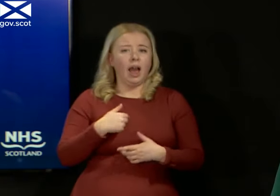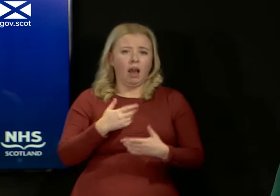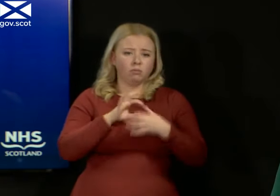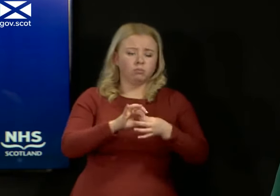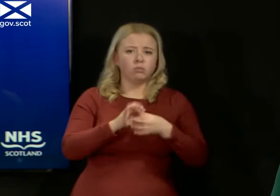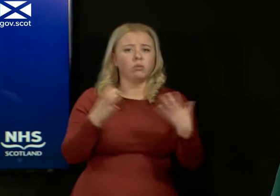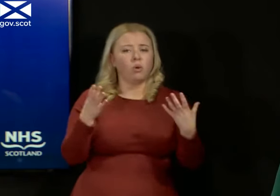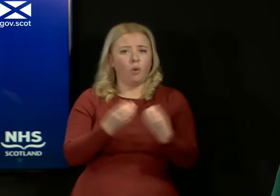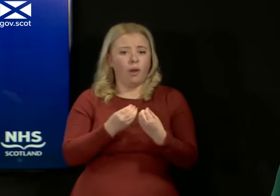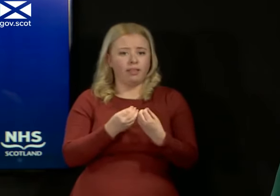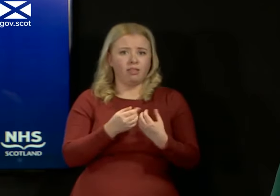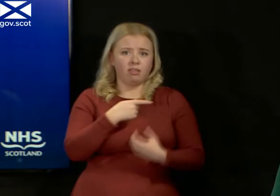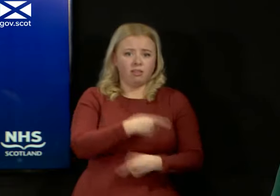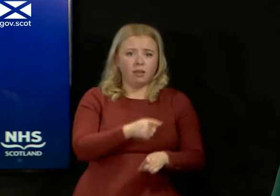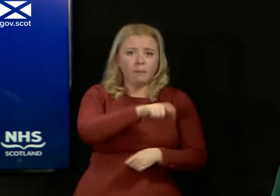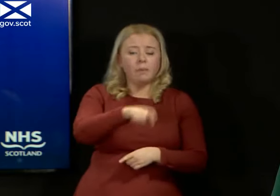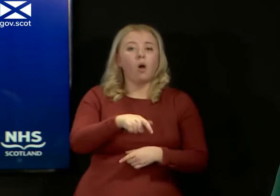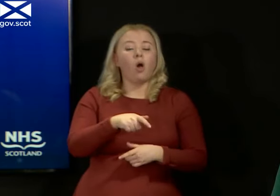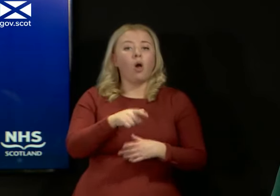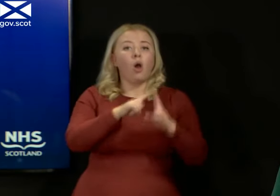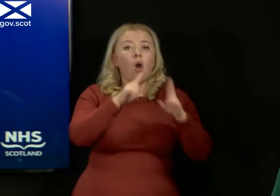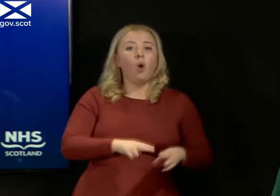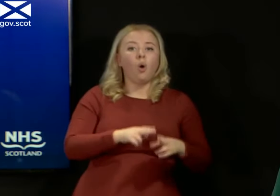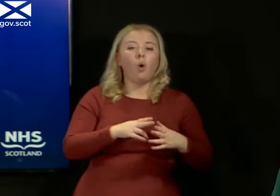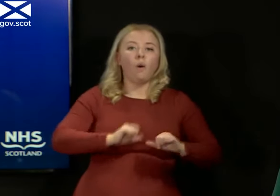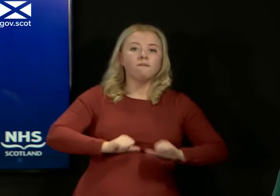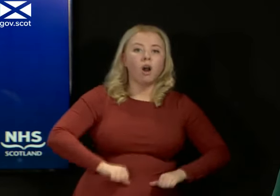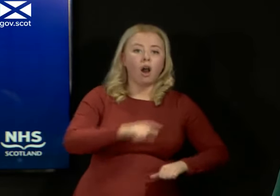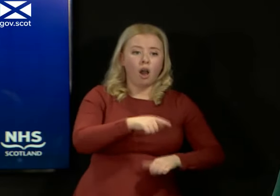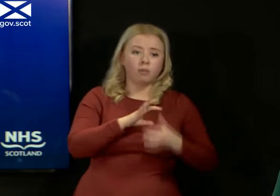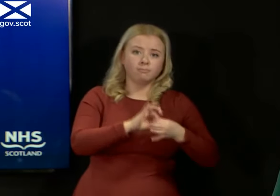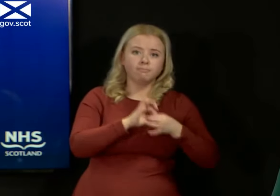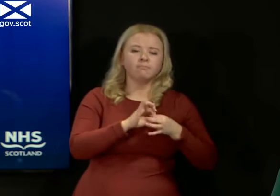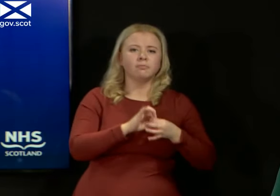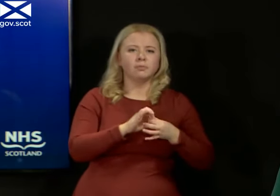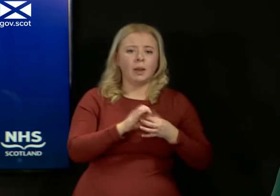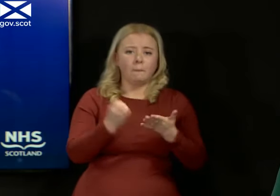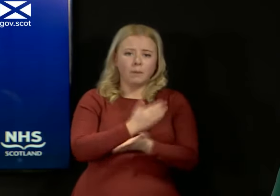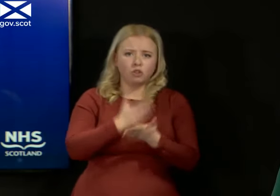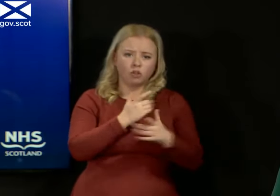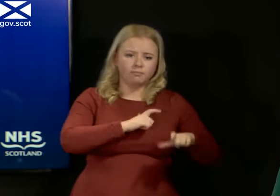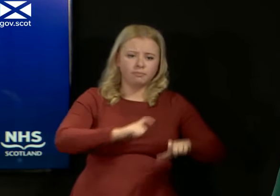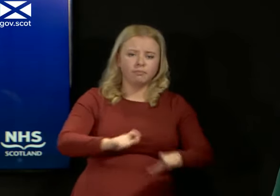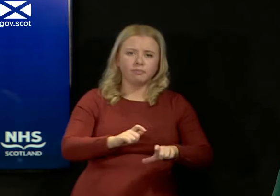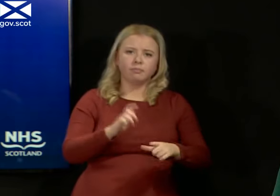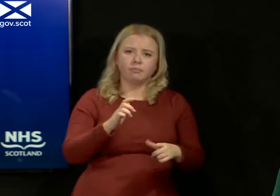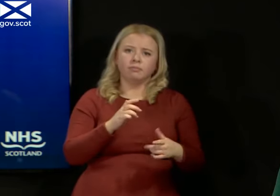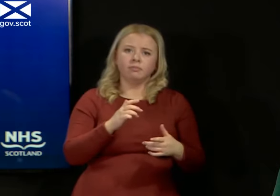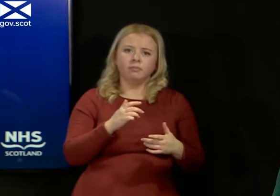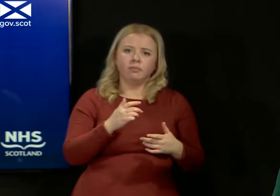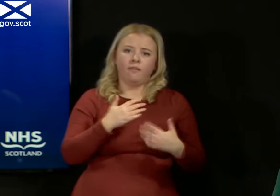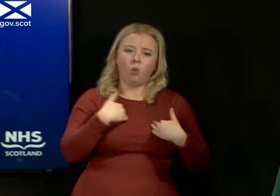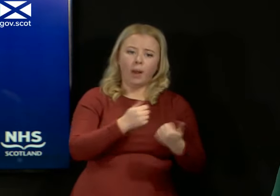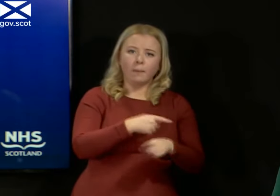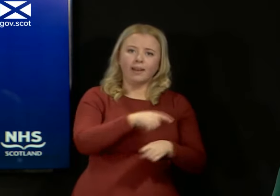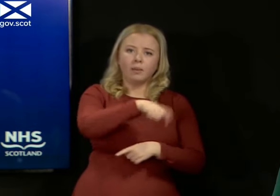developments at home farm to ensure that we continue to act as necessary for the well-being of residents and staff.